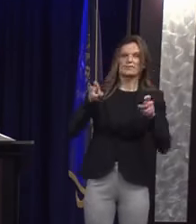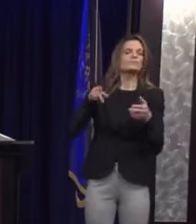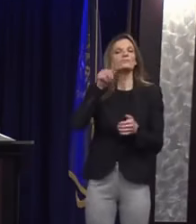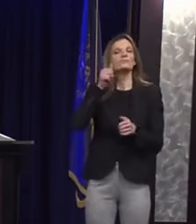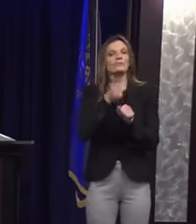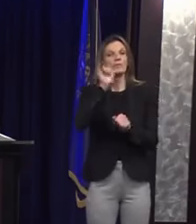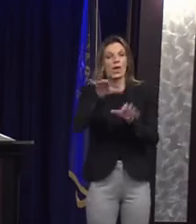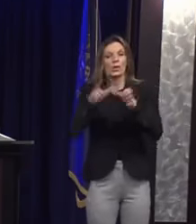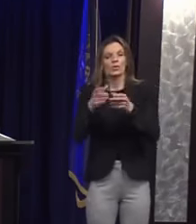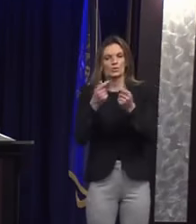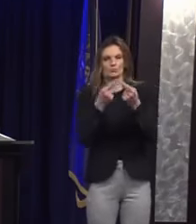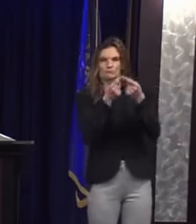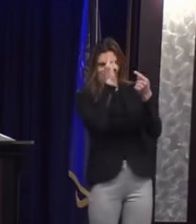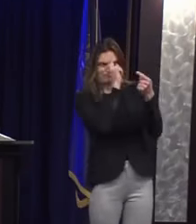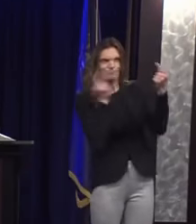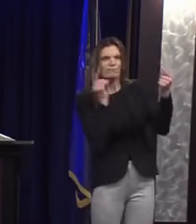Michigan.